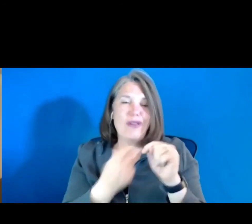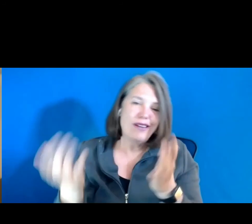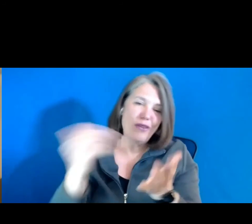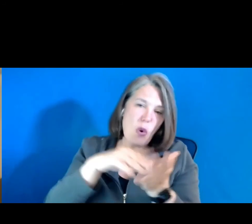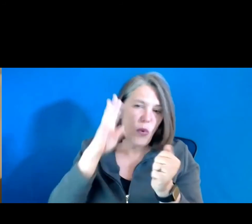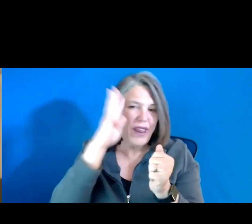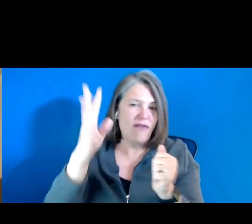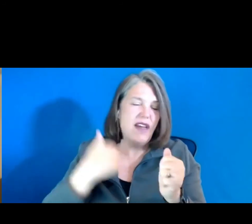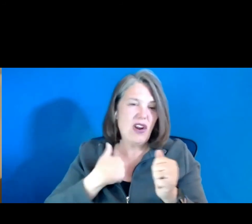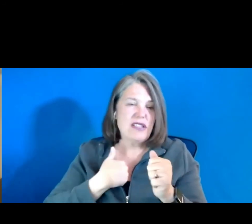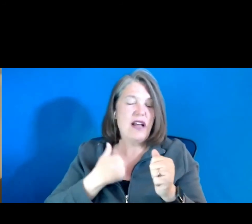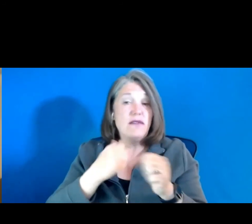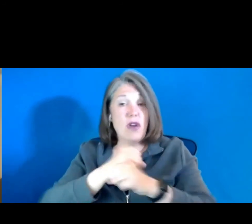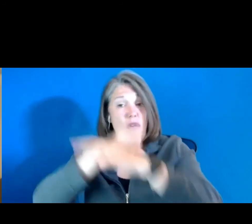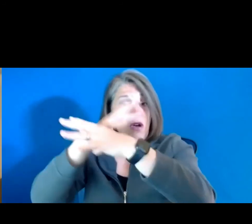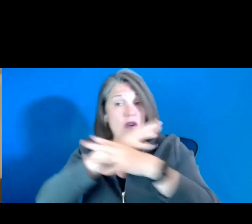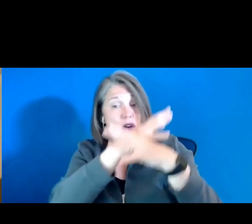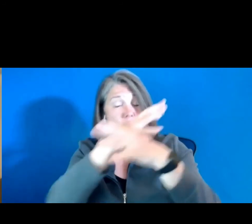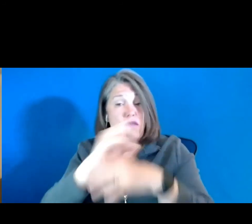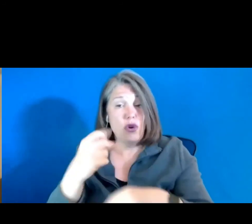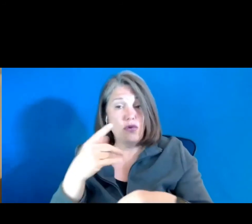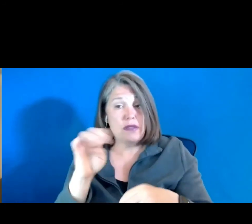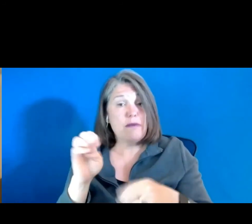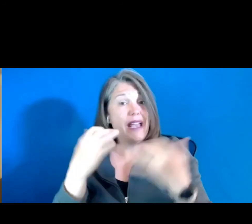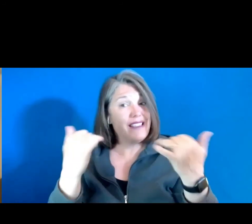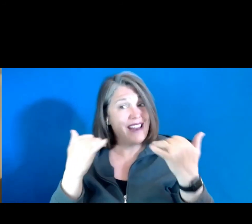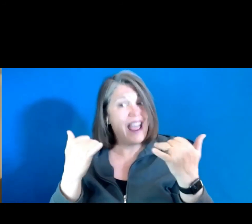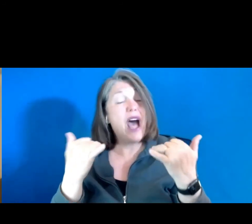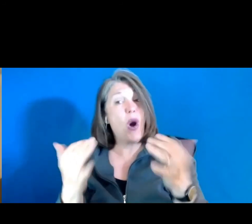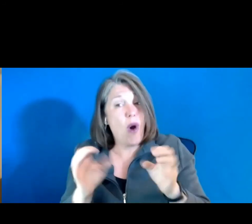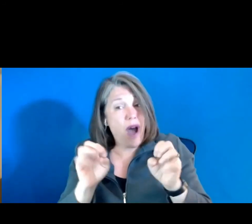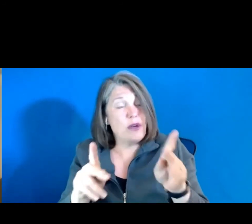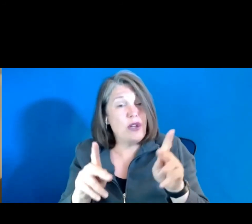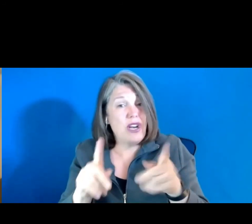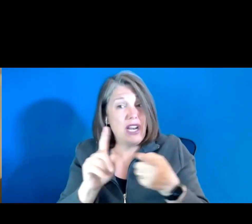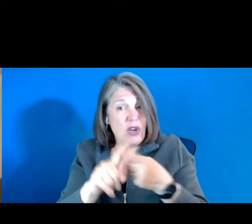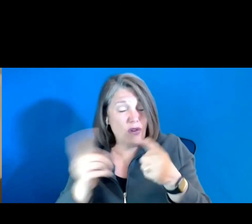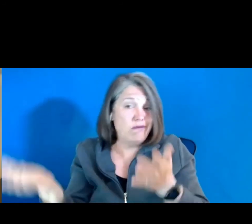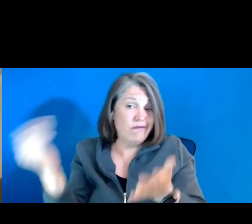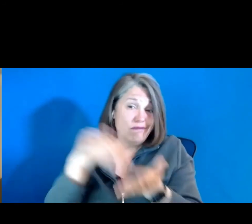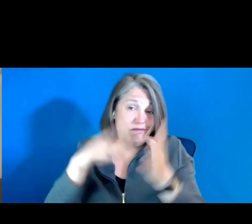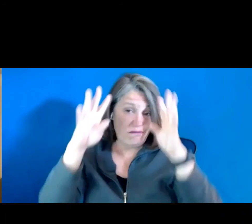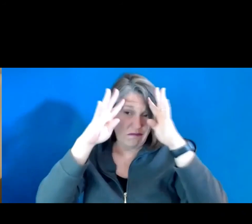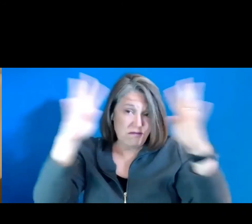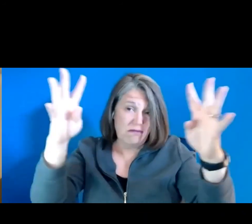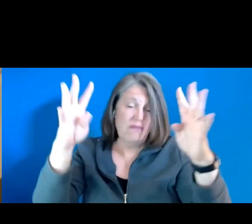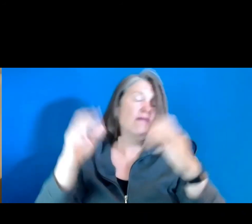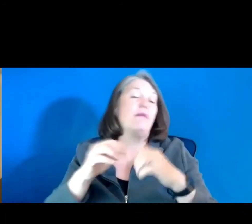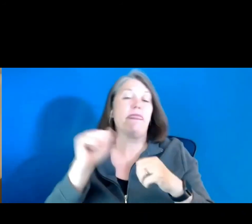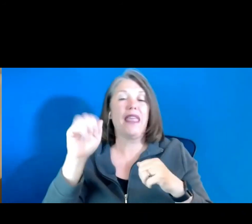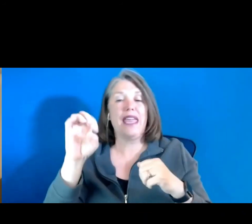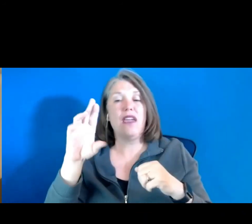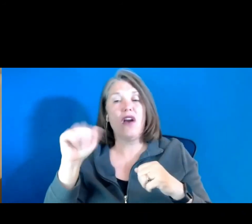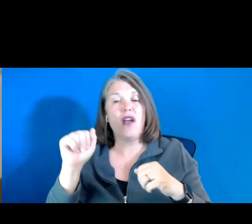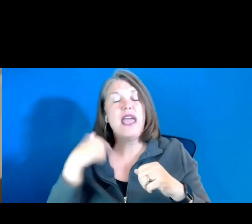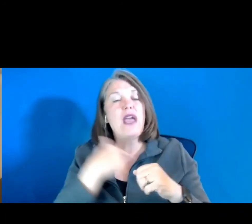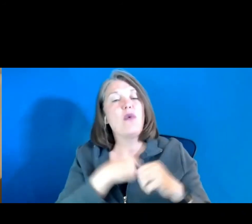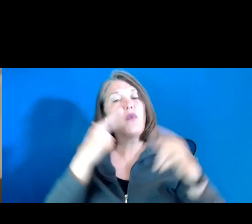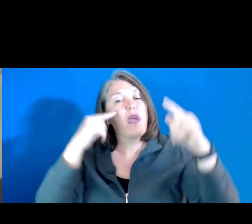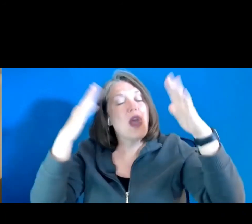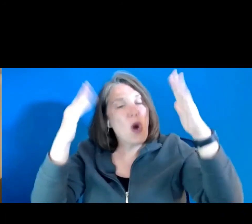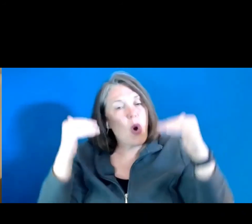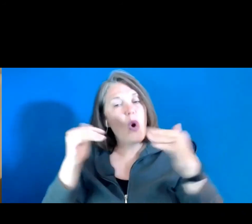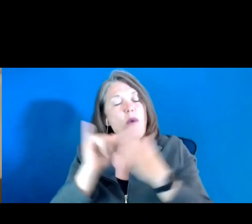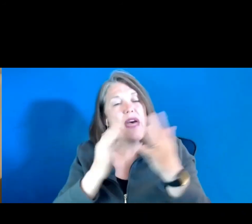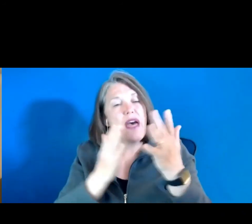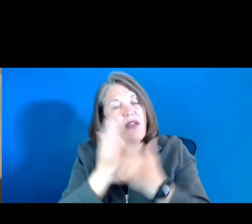is an opportunity for that reinvention, and we hope it offers something that, through the